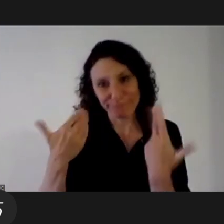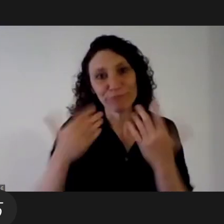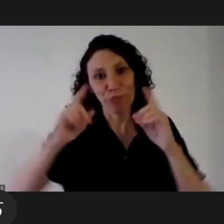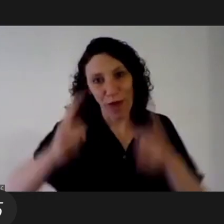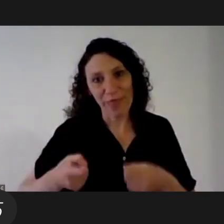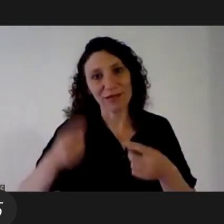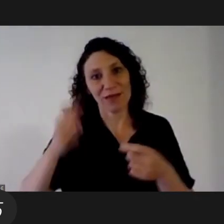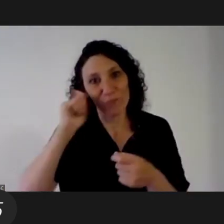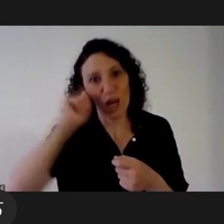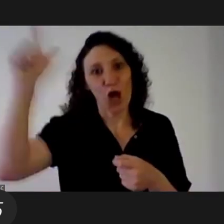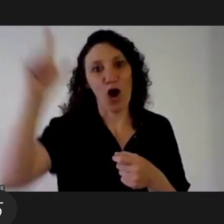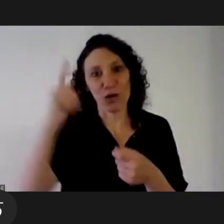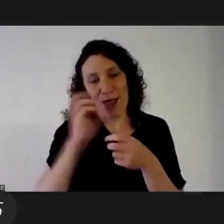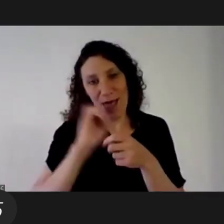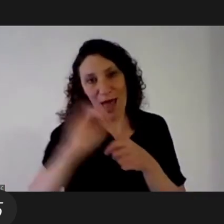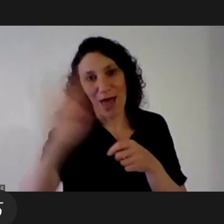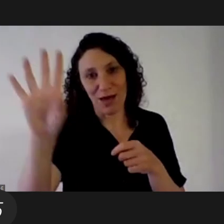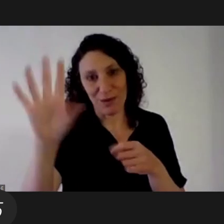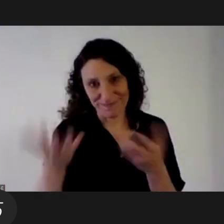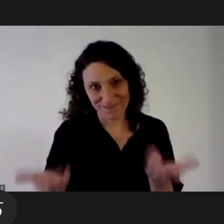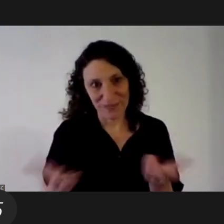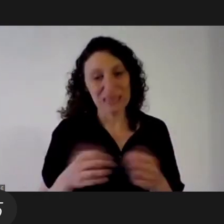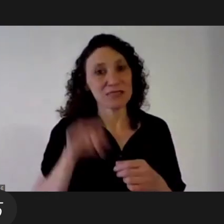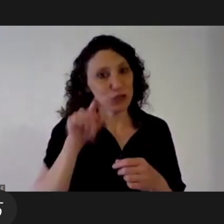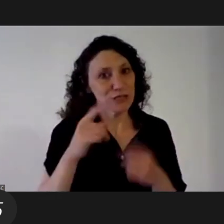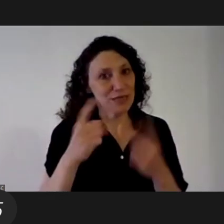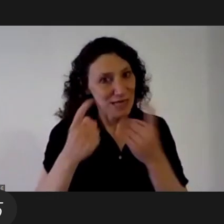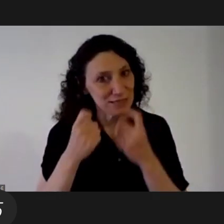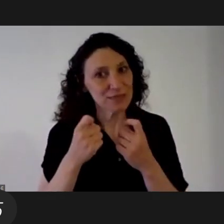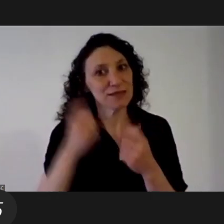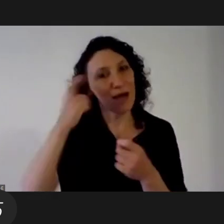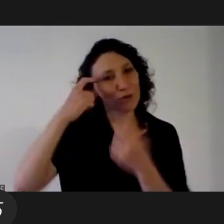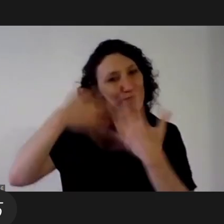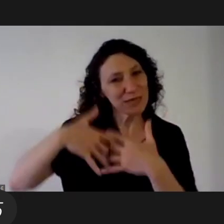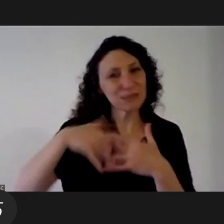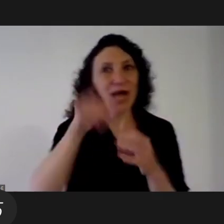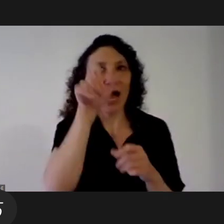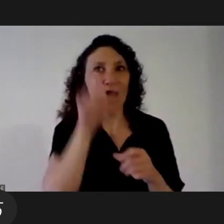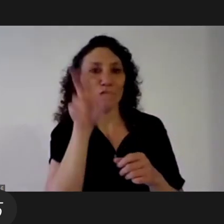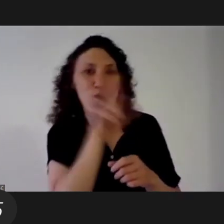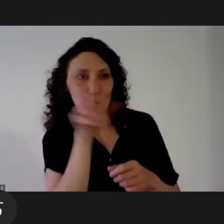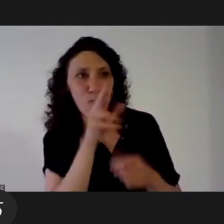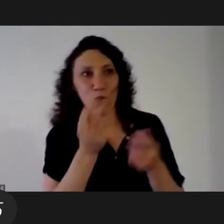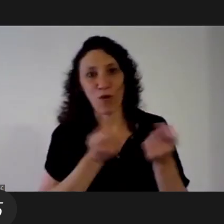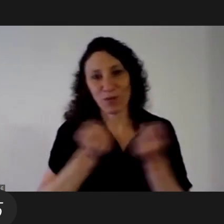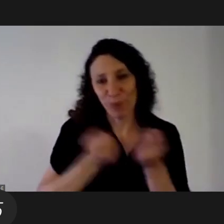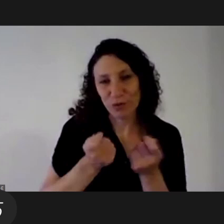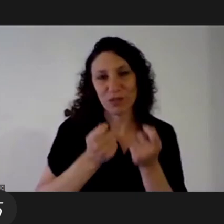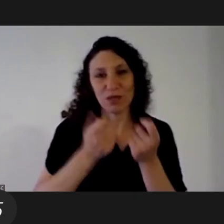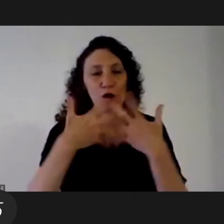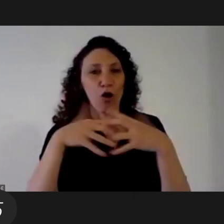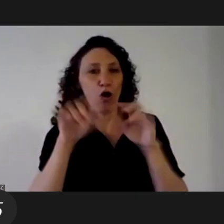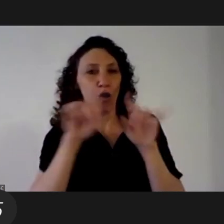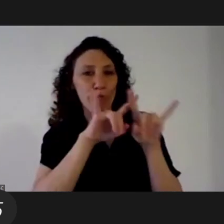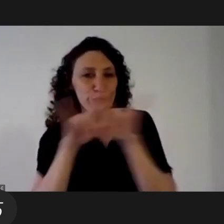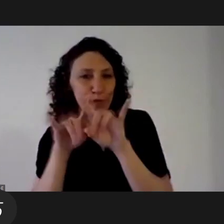find its way okay in screening space that requires imagination of